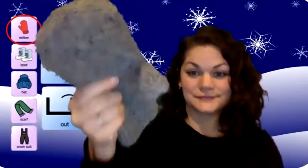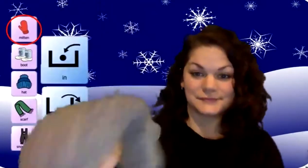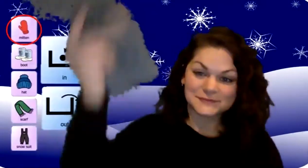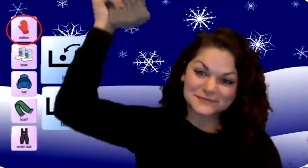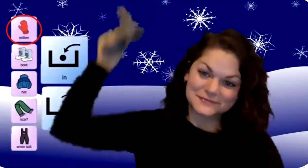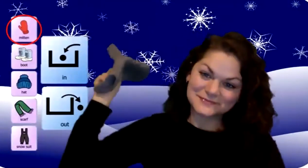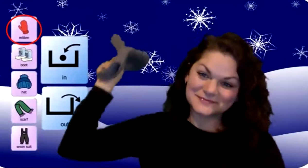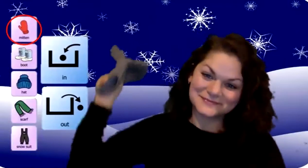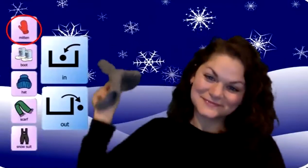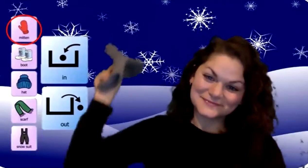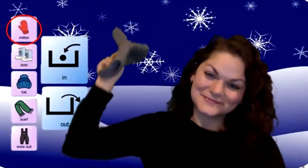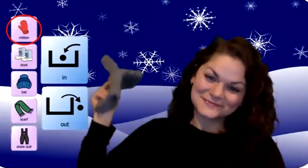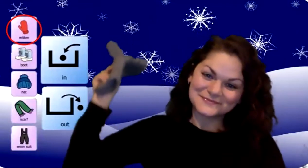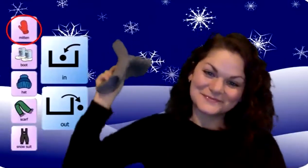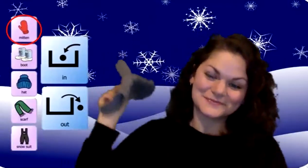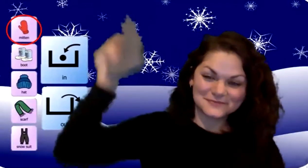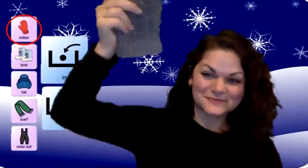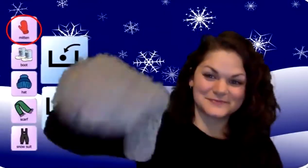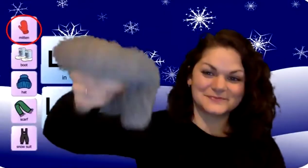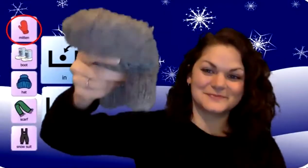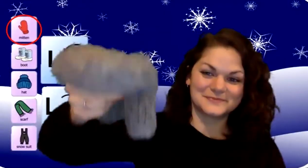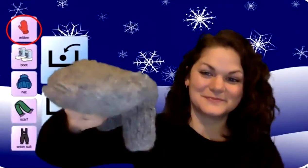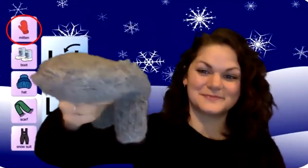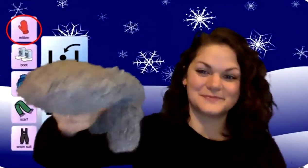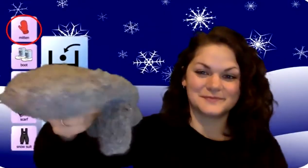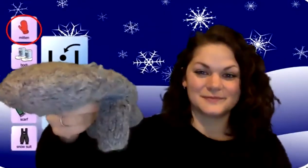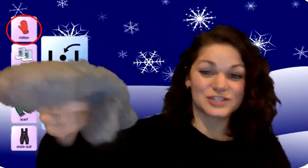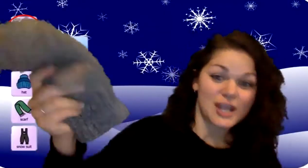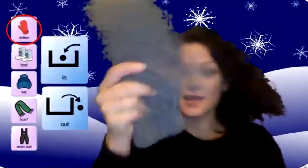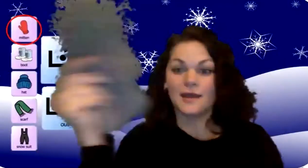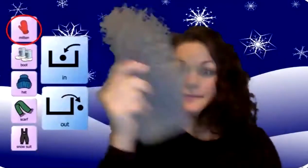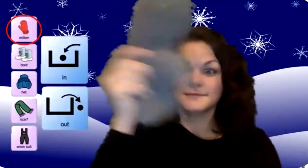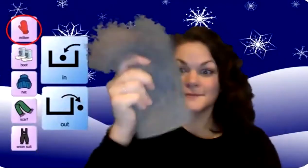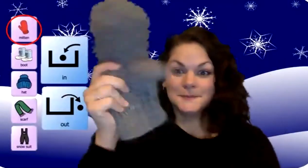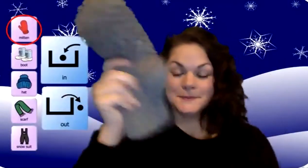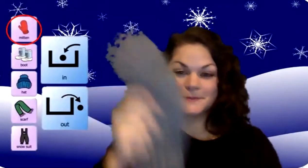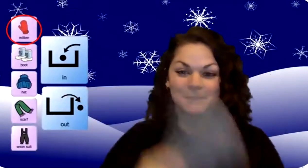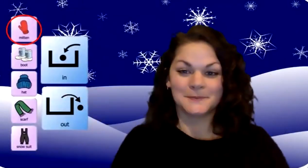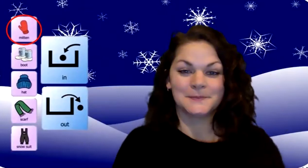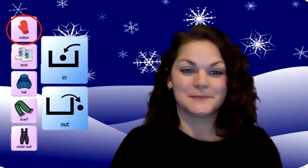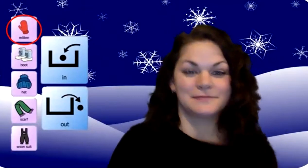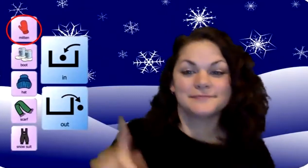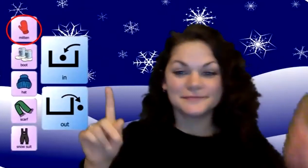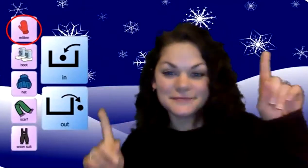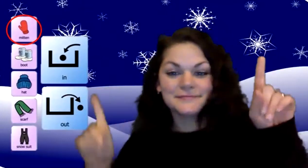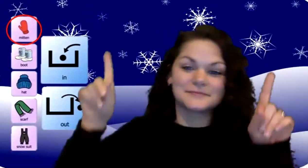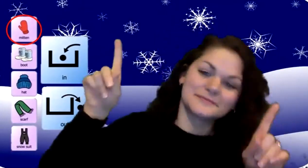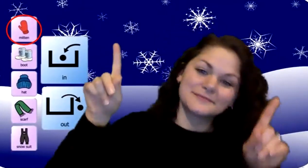take your right mitten up. Put your right mitten in. Shake it. You shake it all about. You do the winter